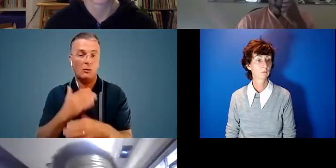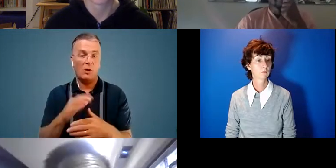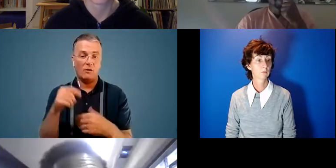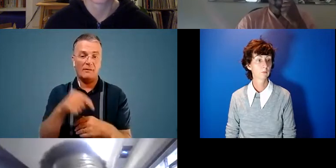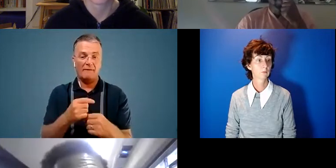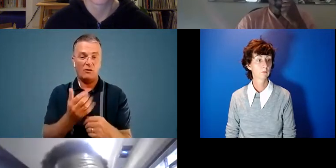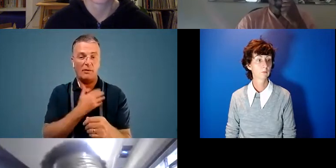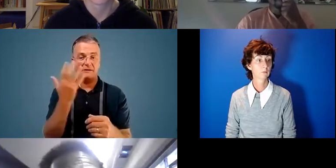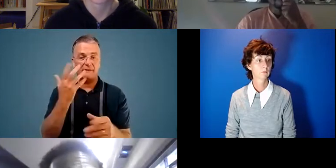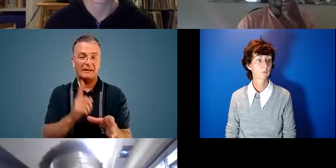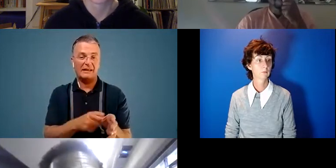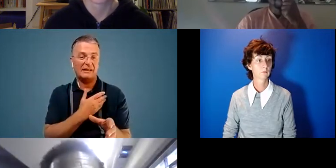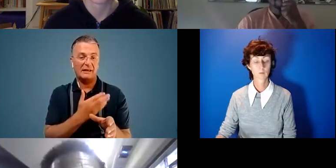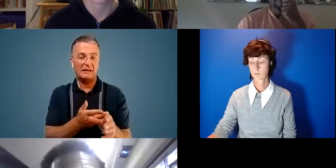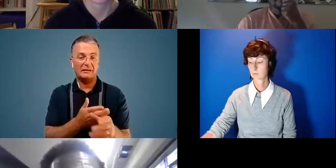years as a community project.